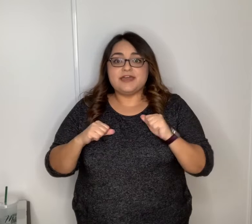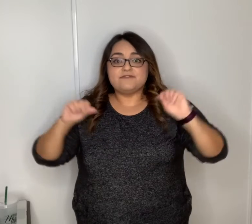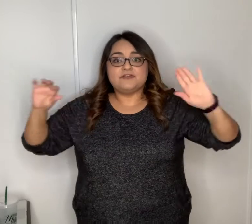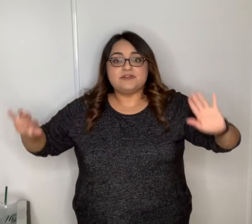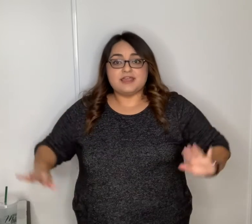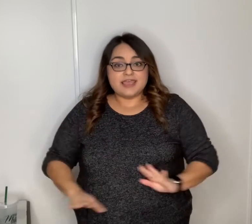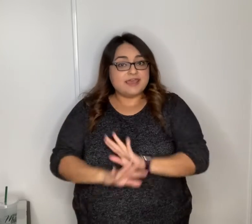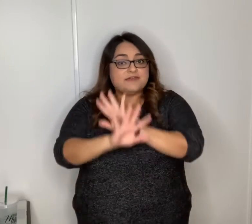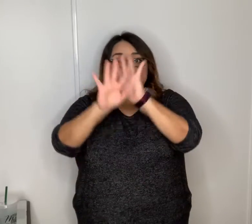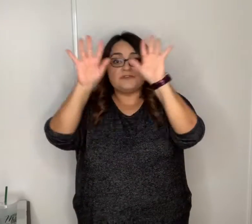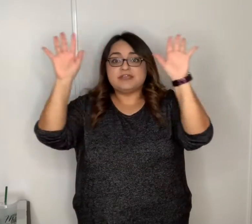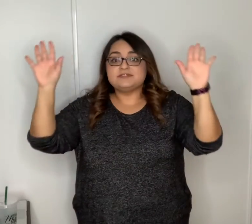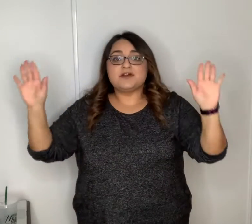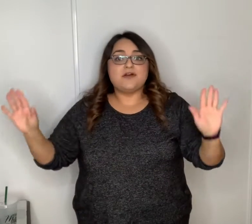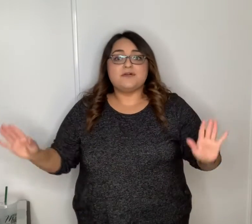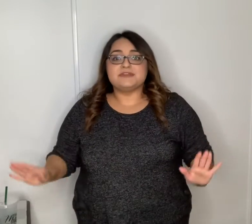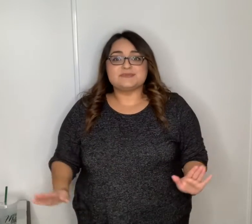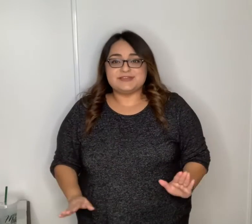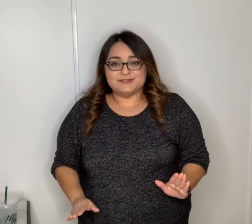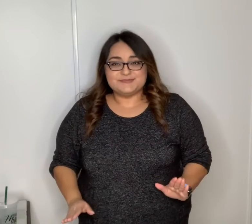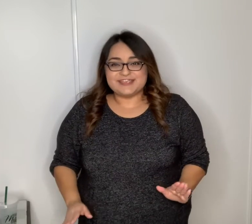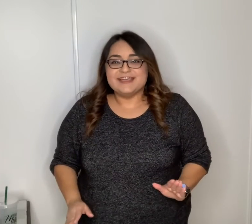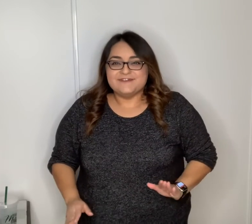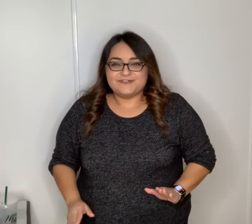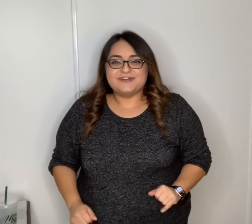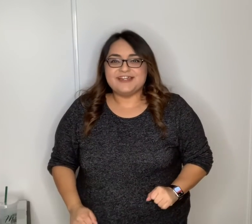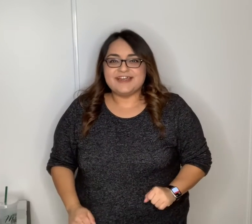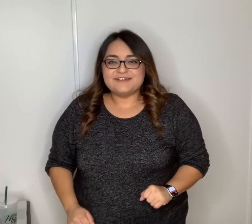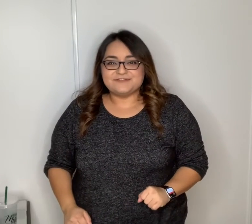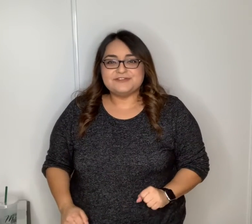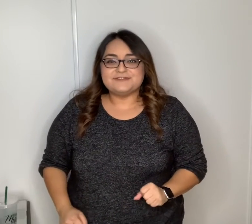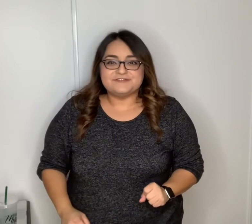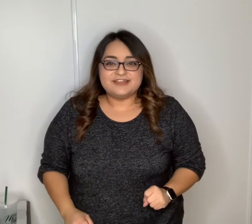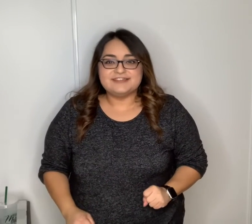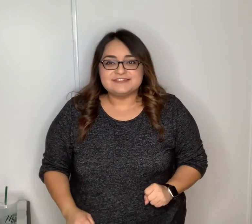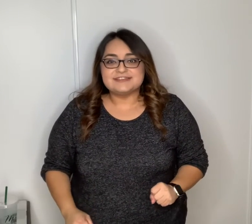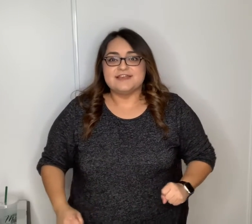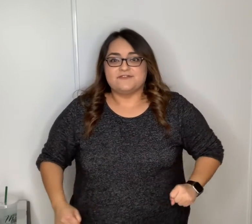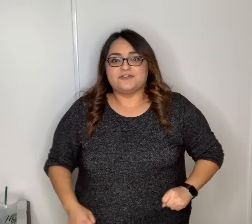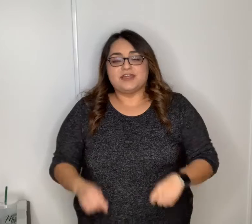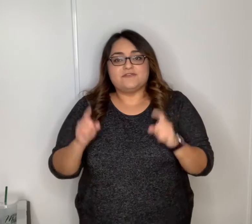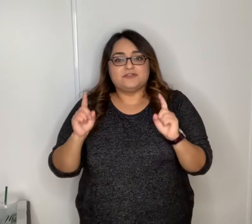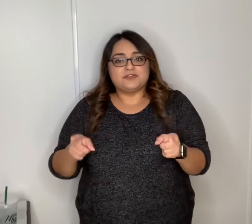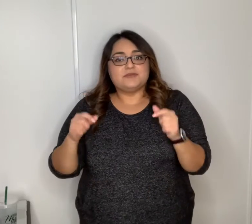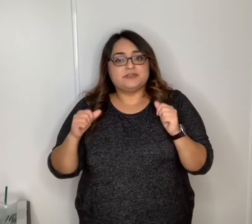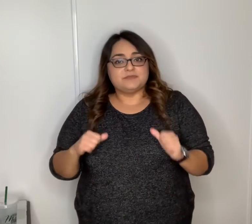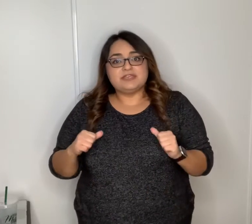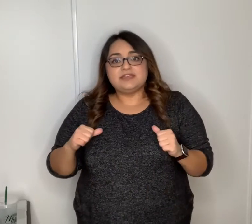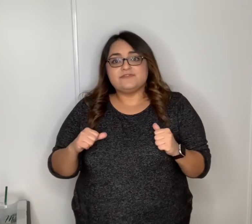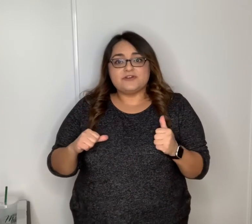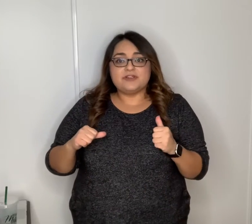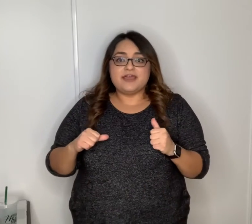ever and always will be forever friends forever you and me forever